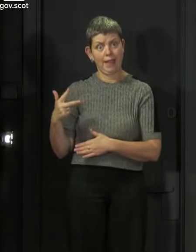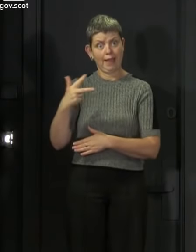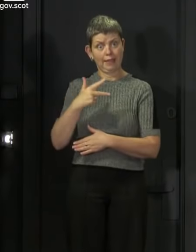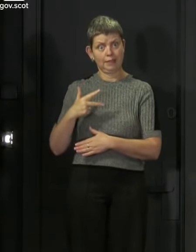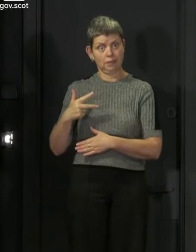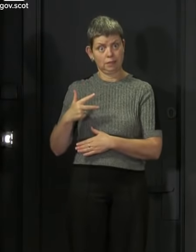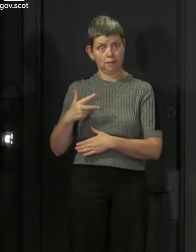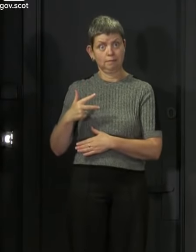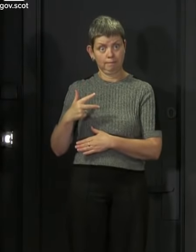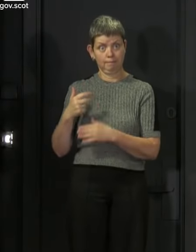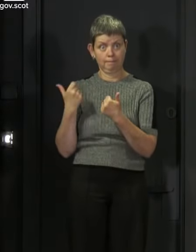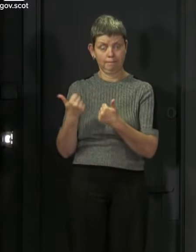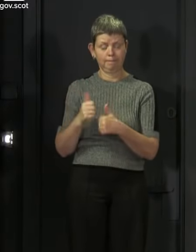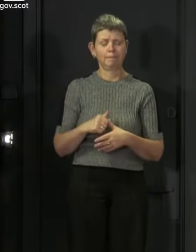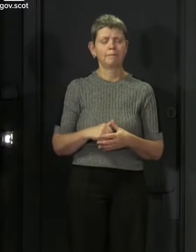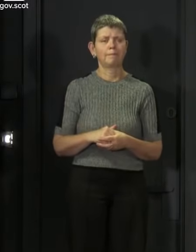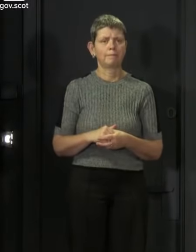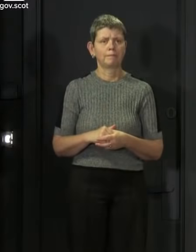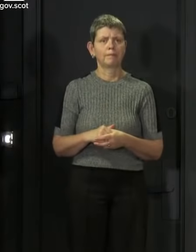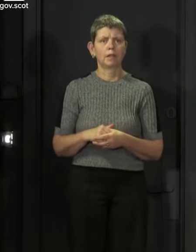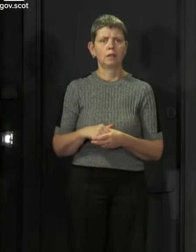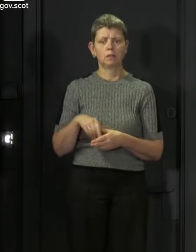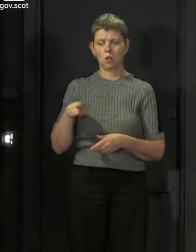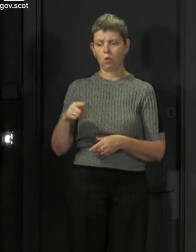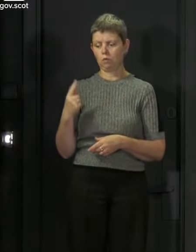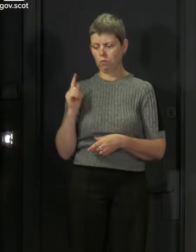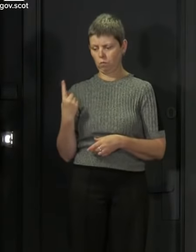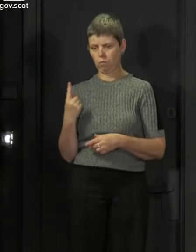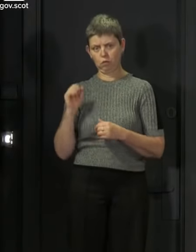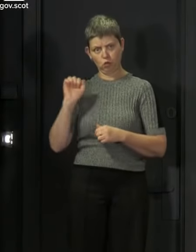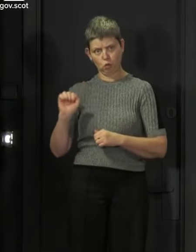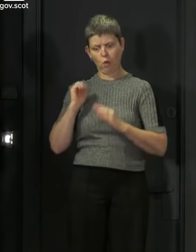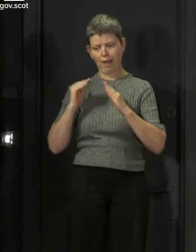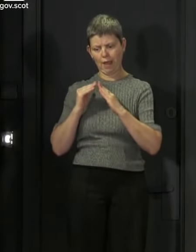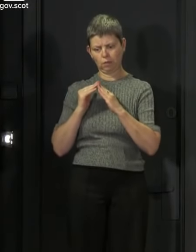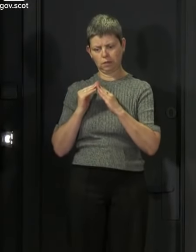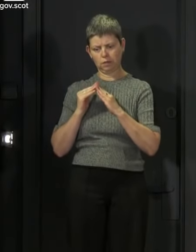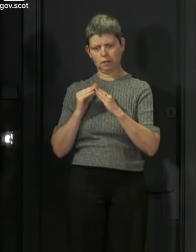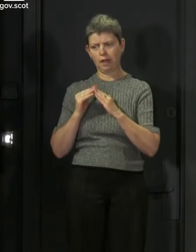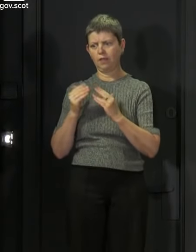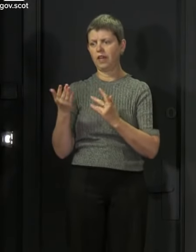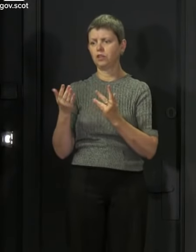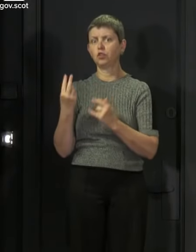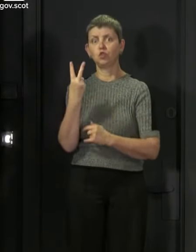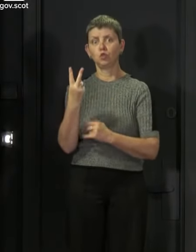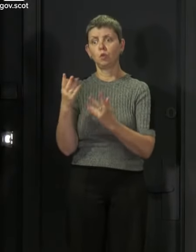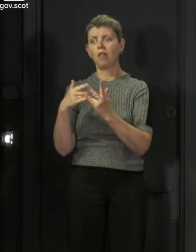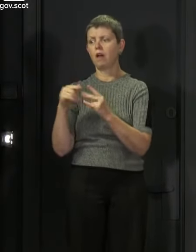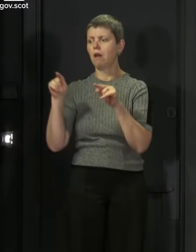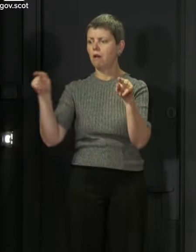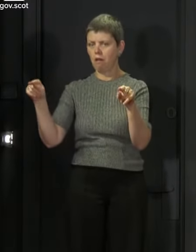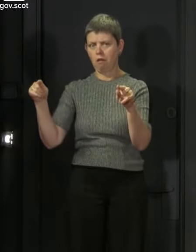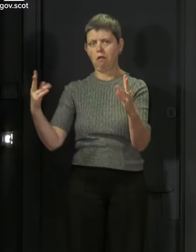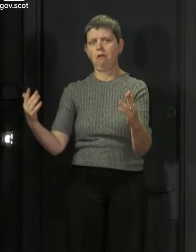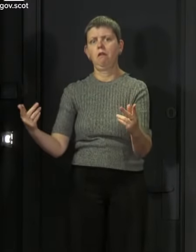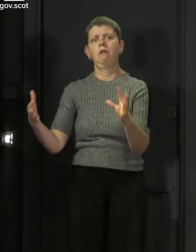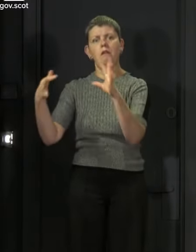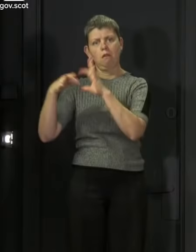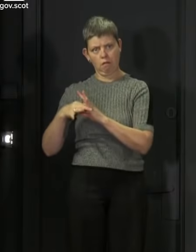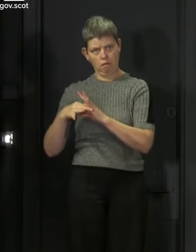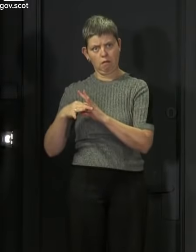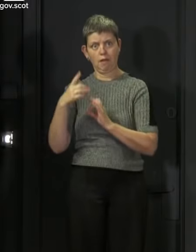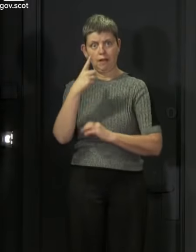people from two other households because your householders, the householder, is part of the three that is permitted.